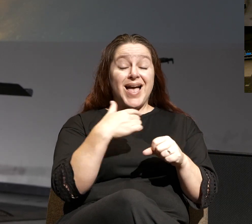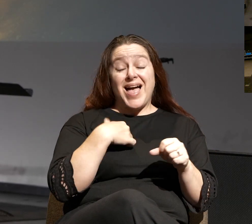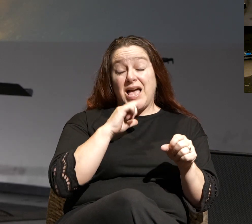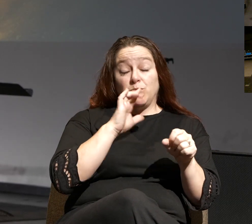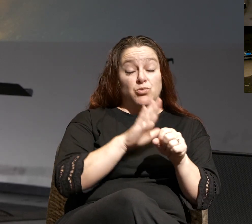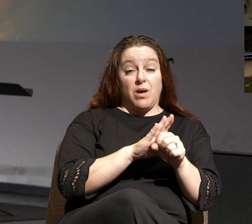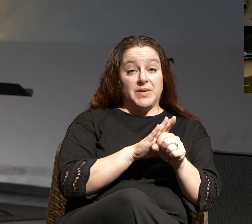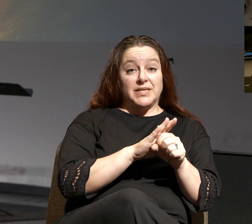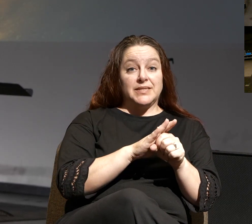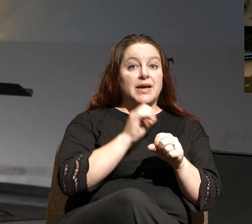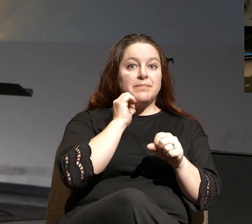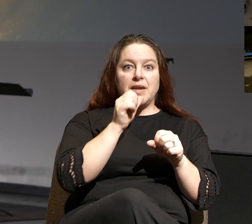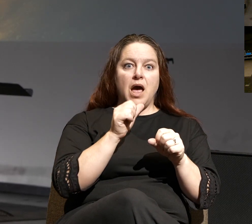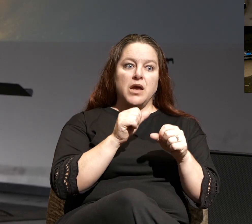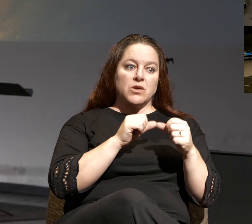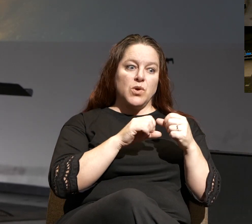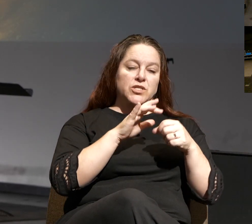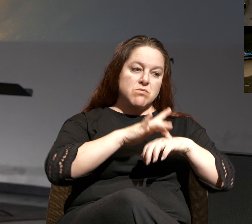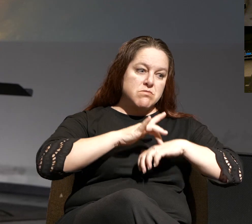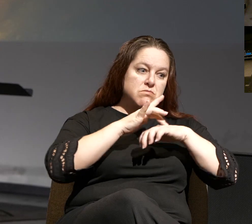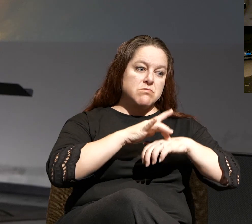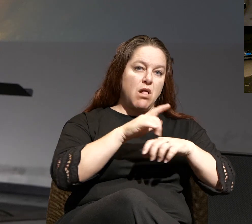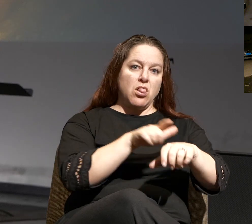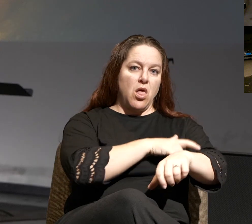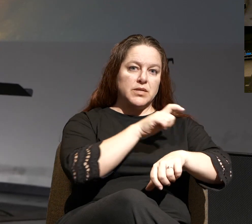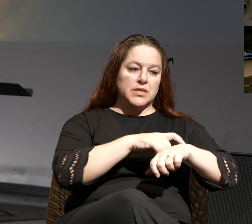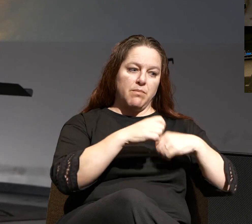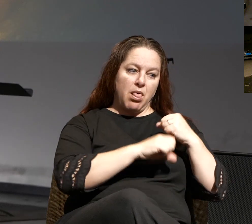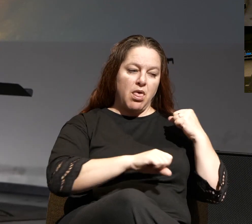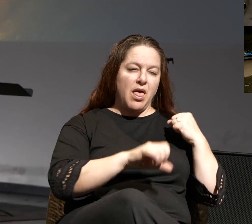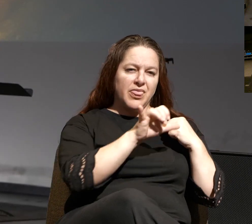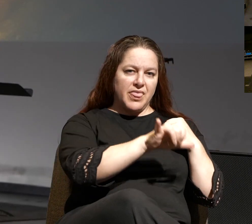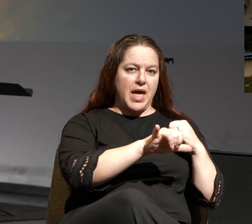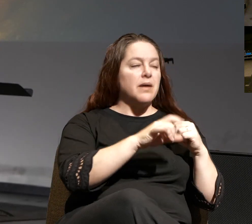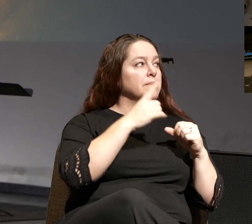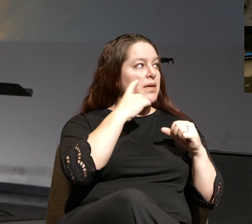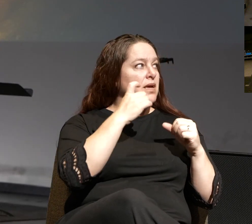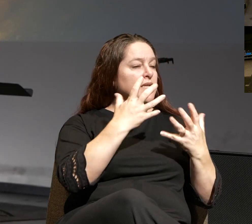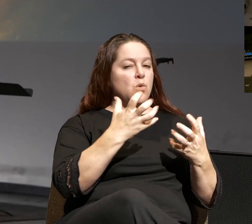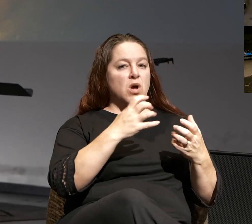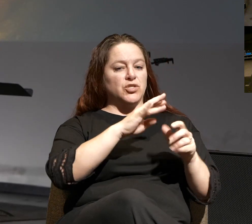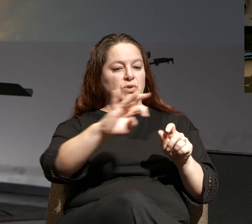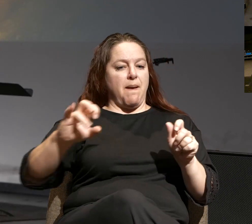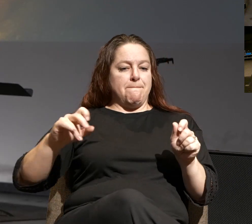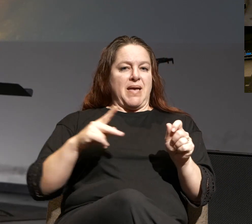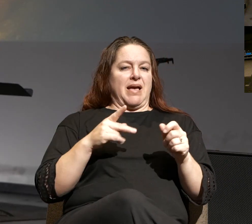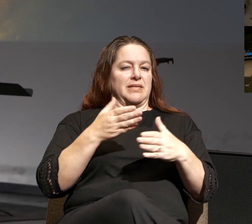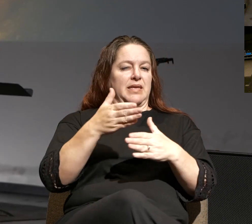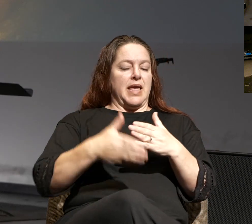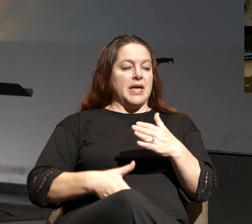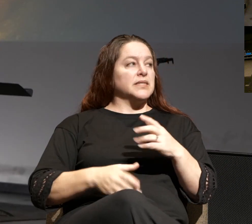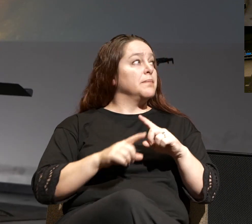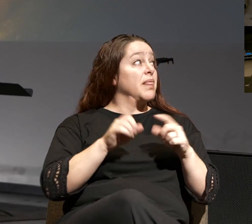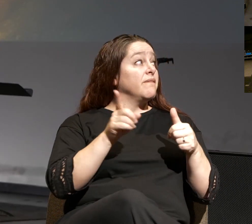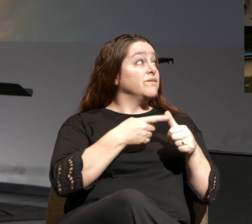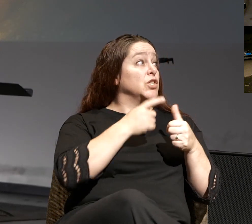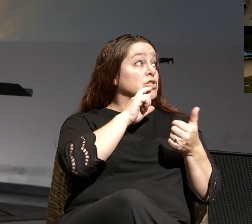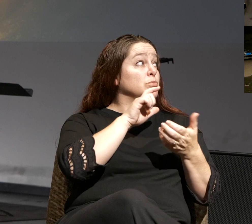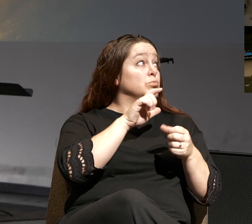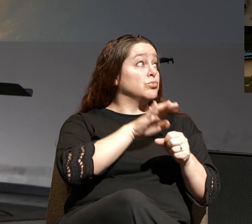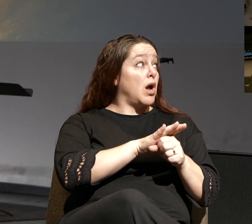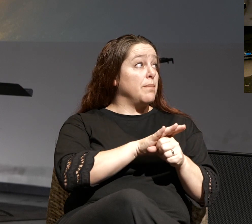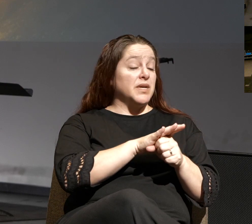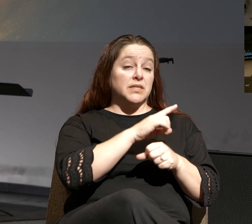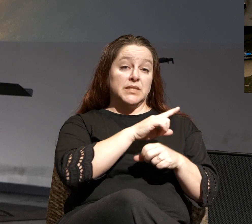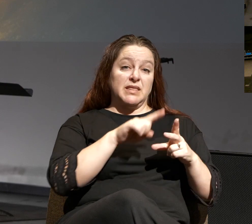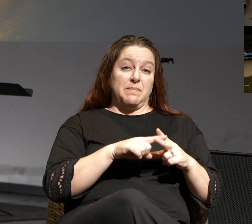not to spend too much time on it right now because I want to circle back at the end of our sermon today, but we get our first promise. The first promise is